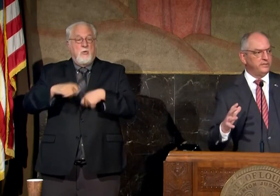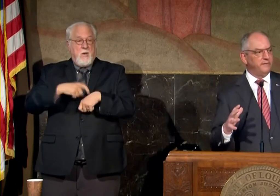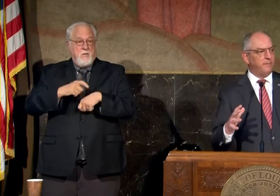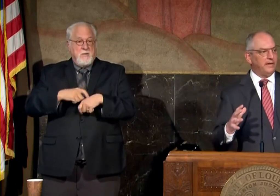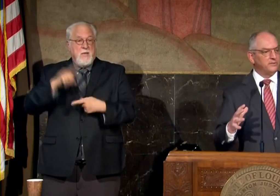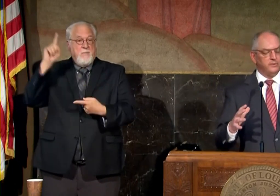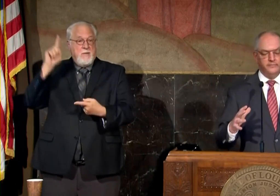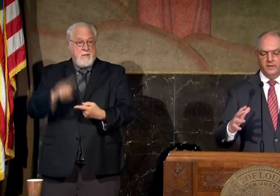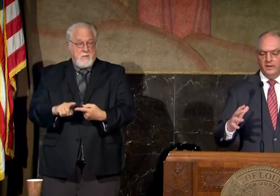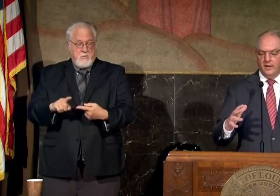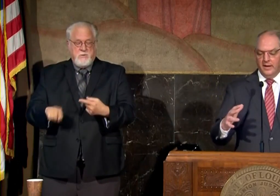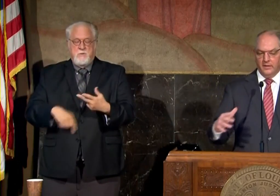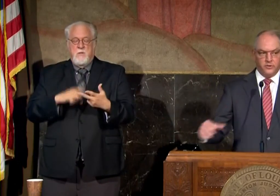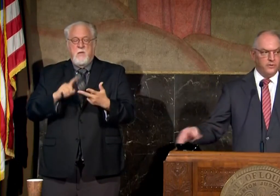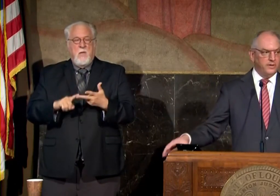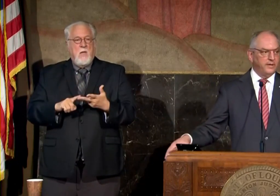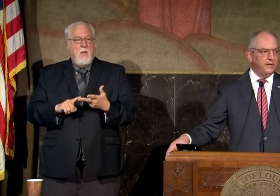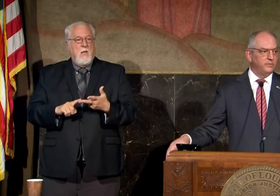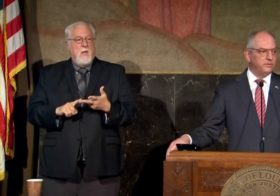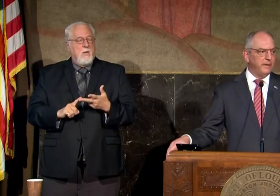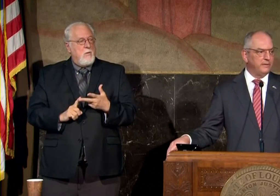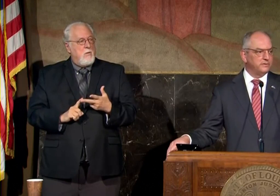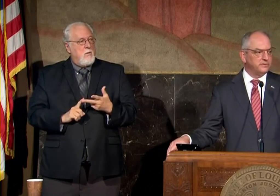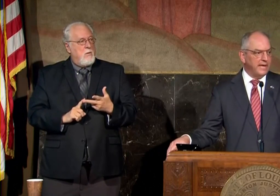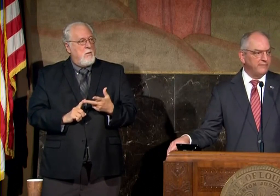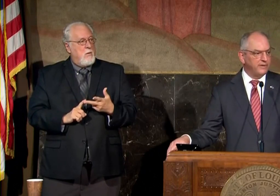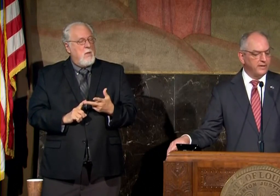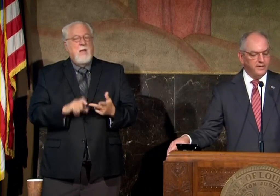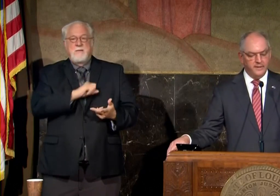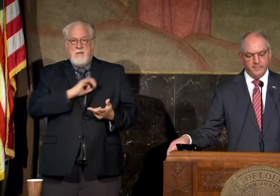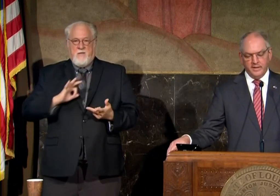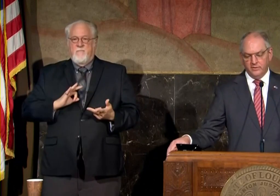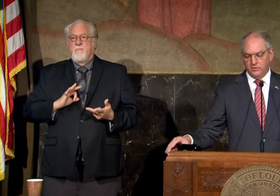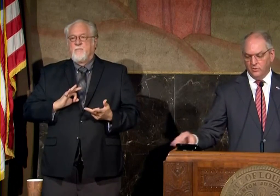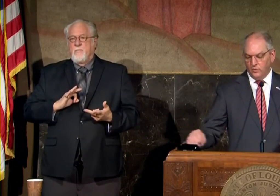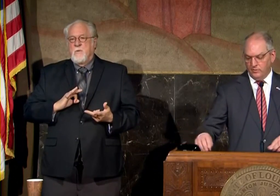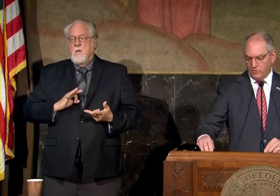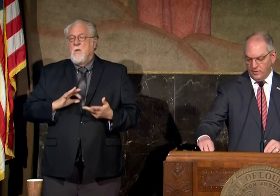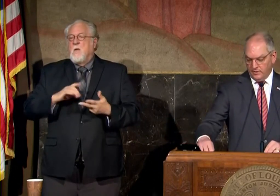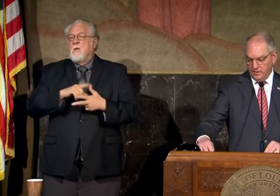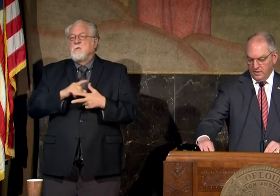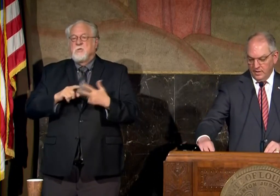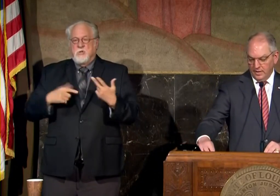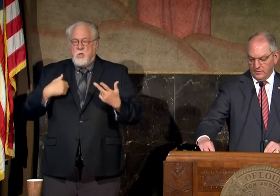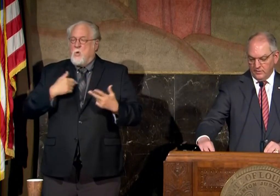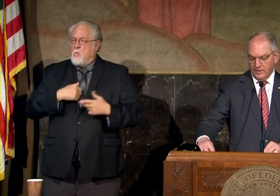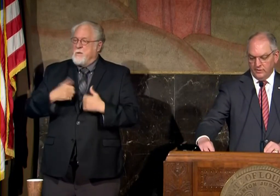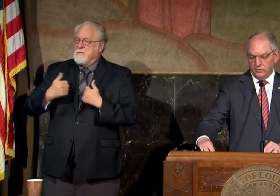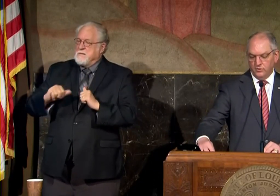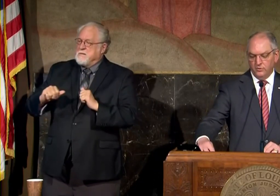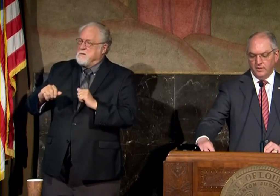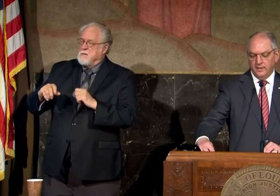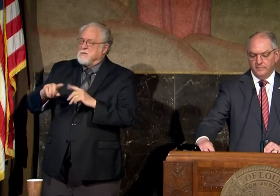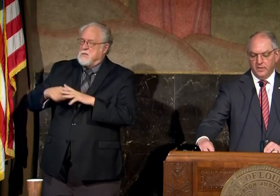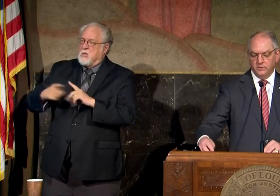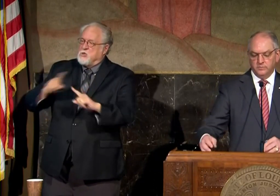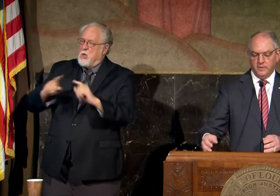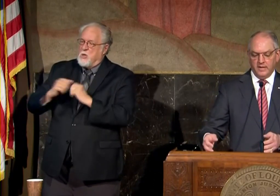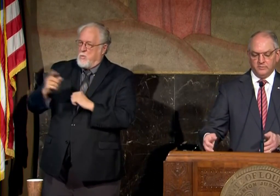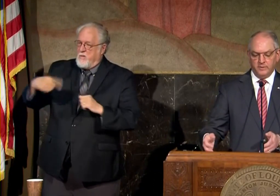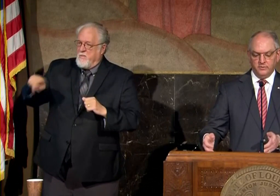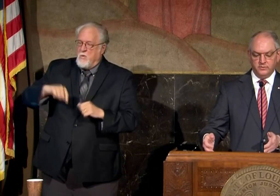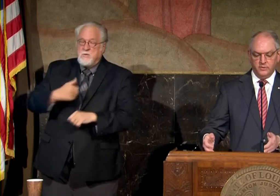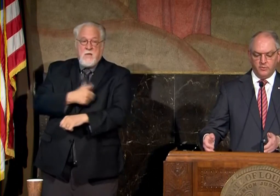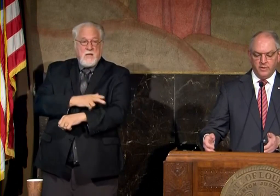decreased if possible and thirdly it was about staffing and so we started talking to those